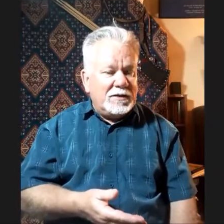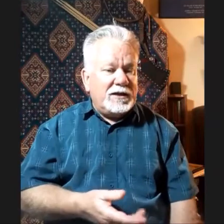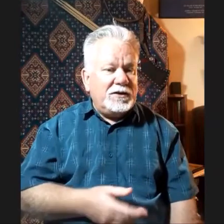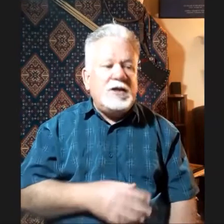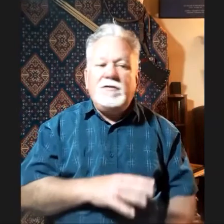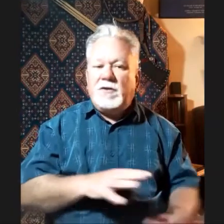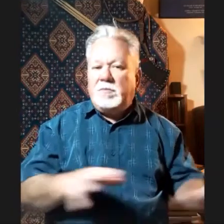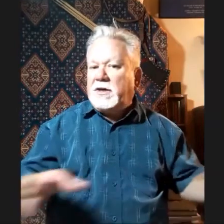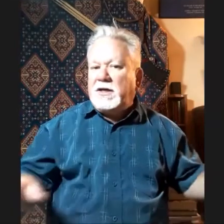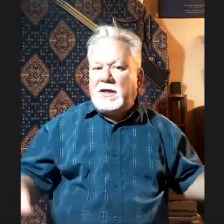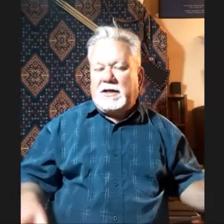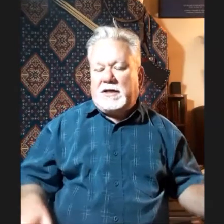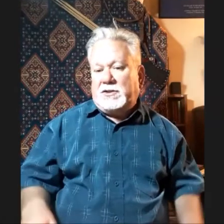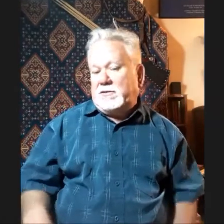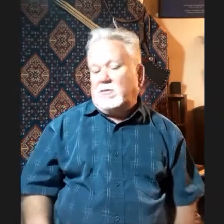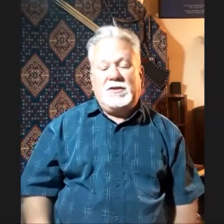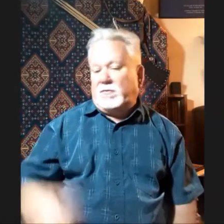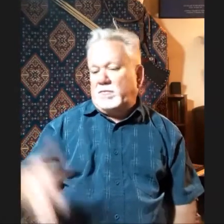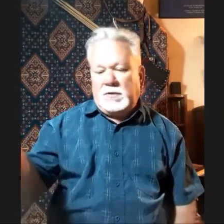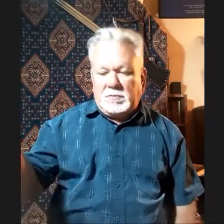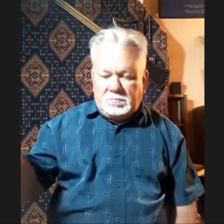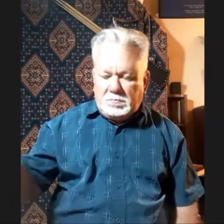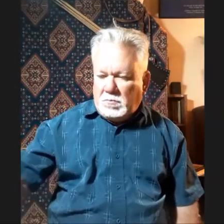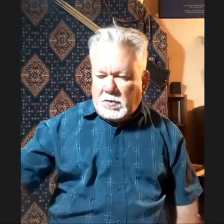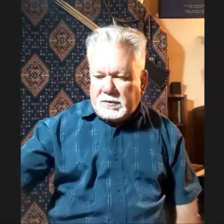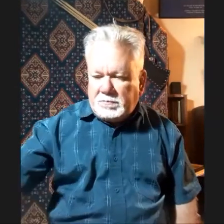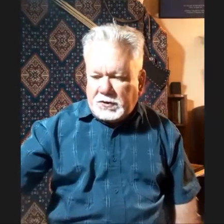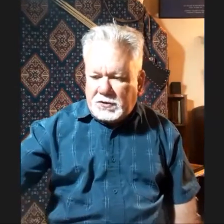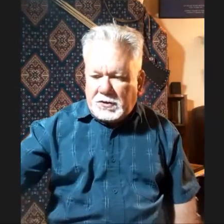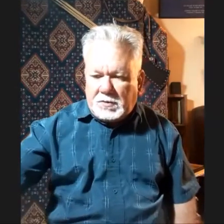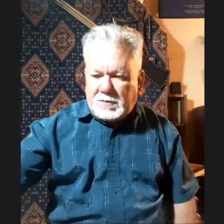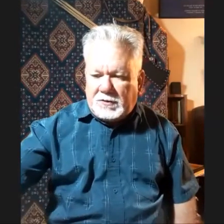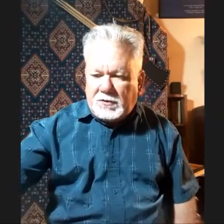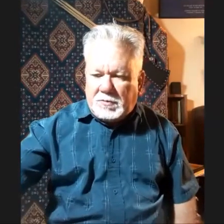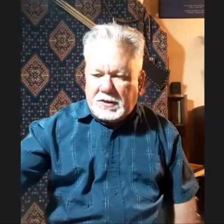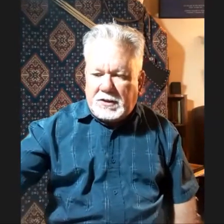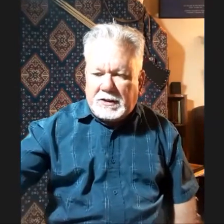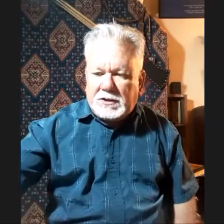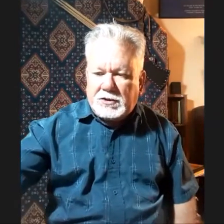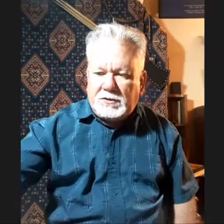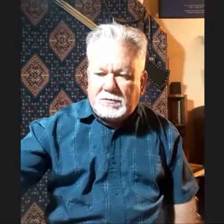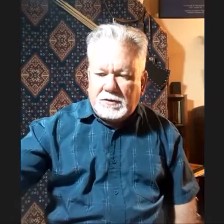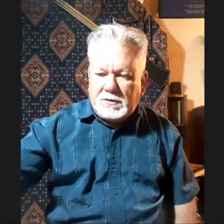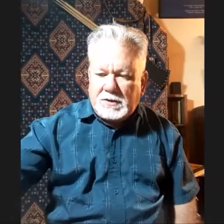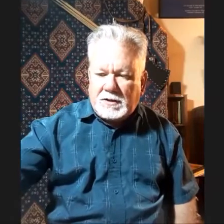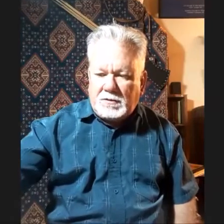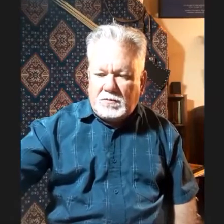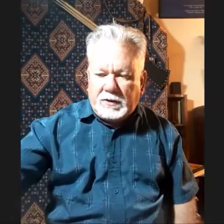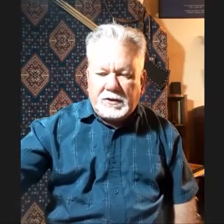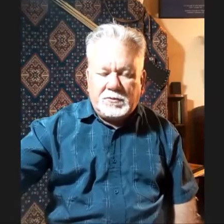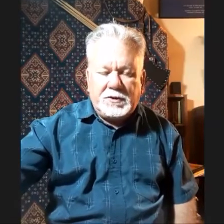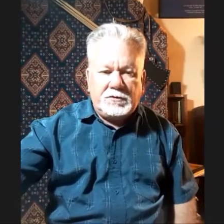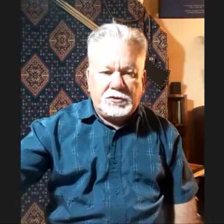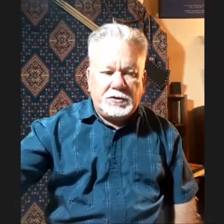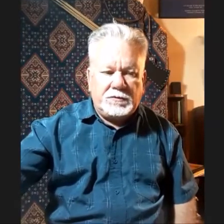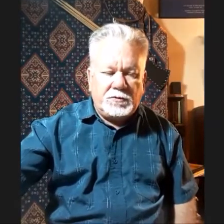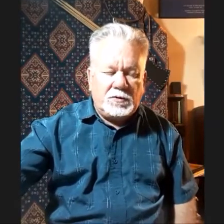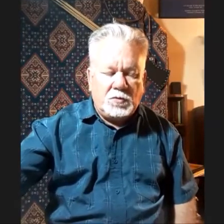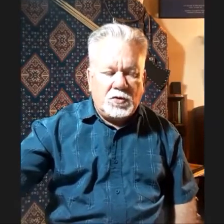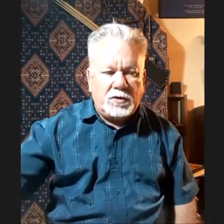and even a beginning archer or this, the, my, my student at the moment, it's not a beginning archer. He's, he's done regular recurve shooting for a while,